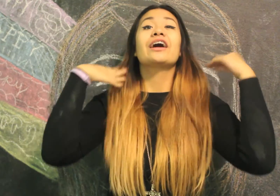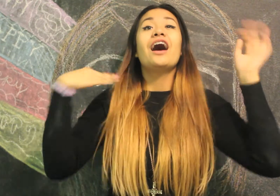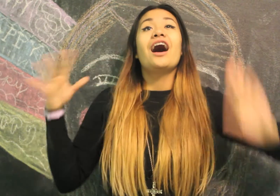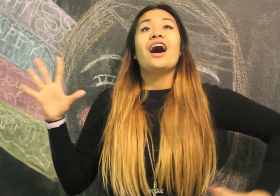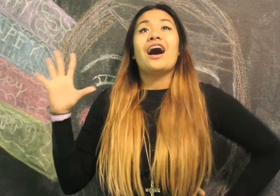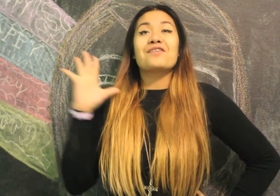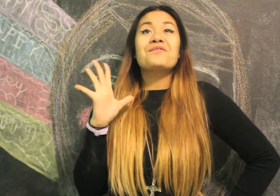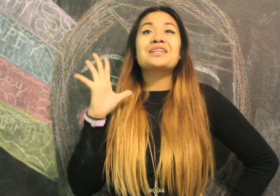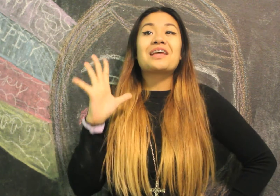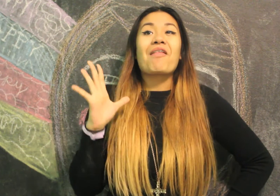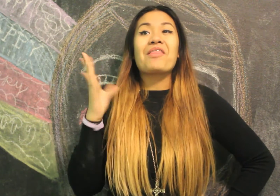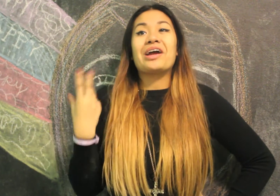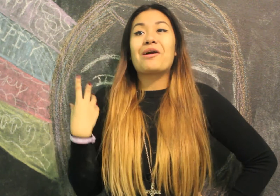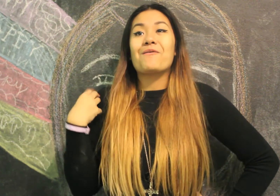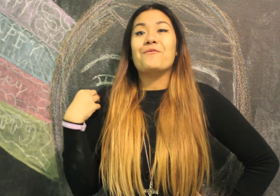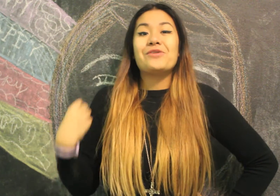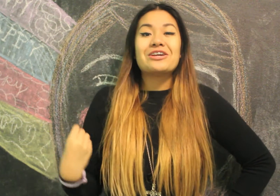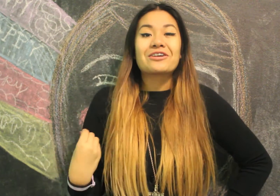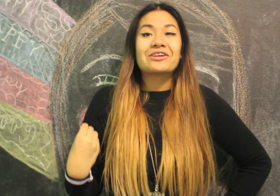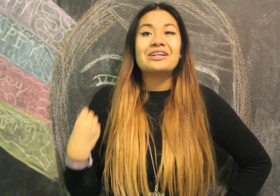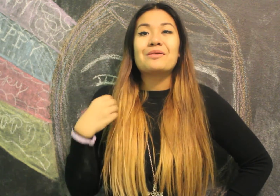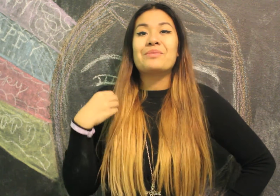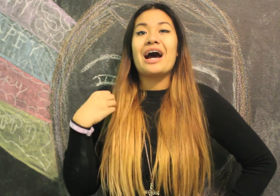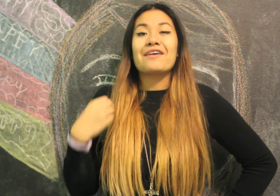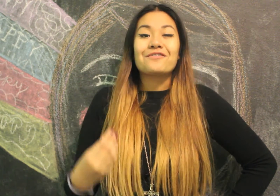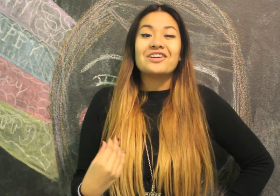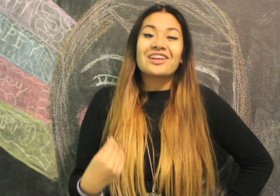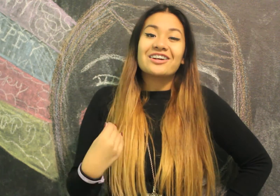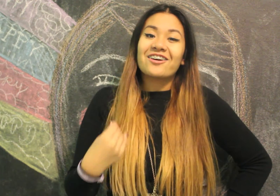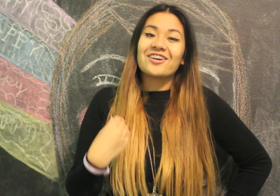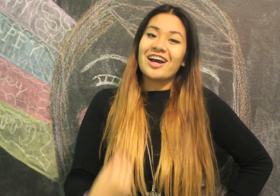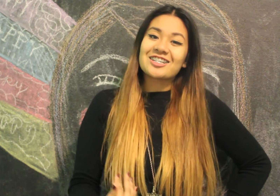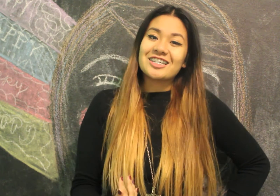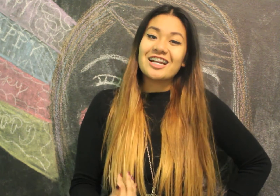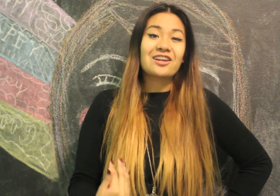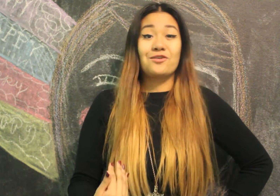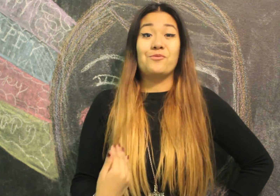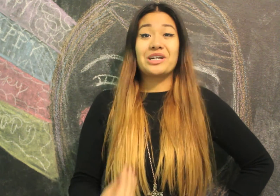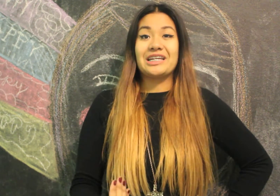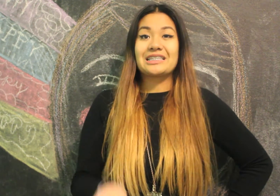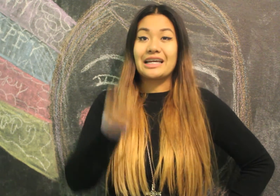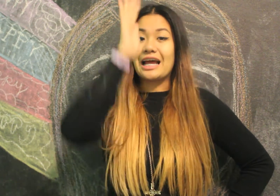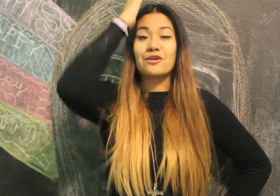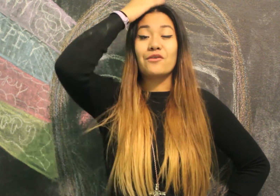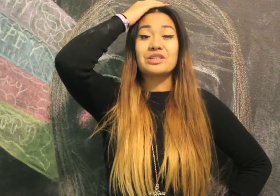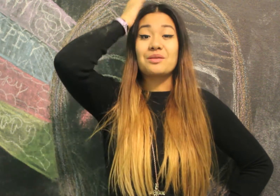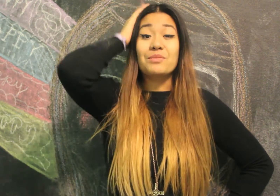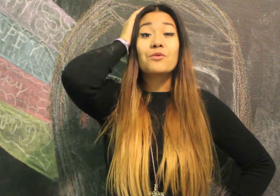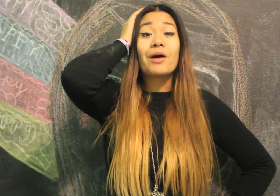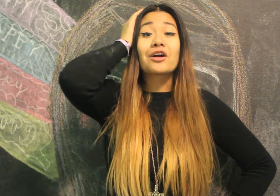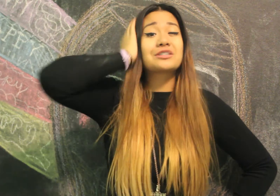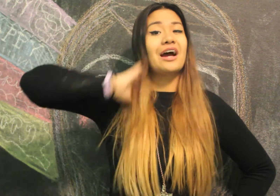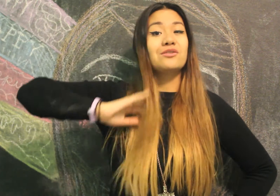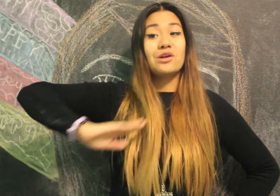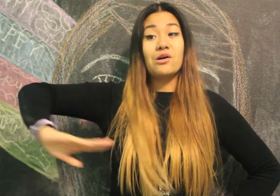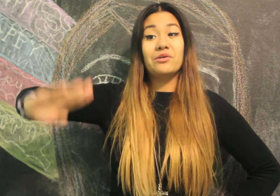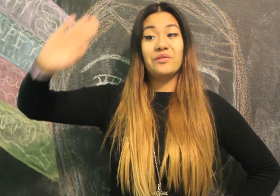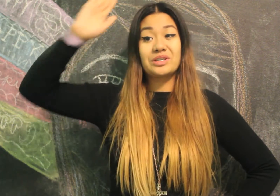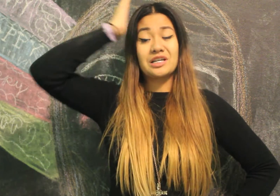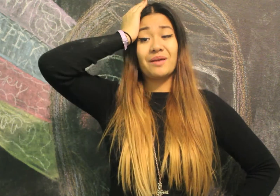I don't want to sound like weird, but I feel like a Kardashian. don't know what it is Like I don't know if it's the middle part I don't know if it's because my